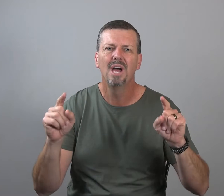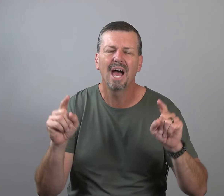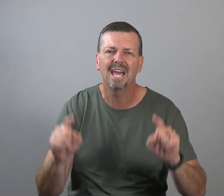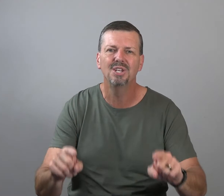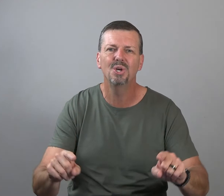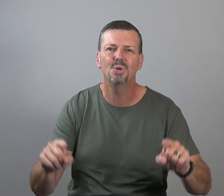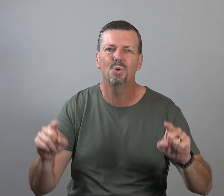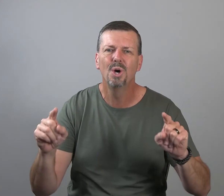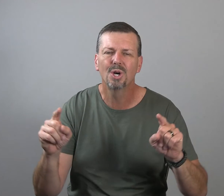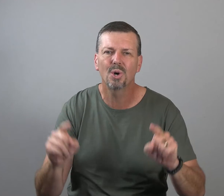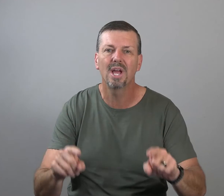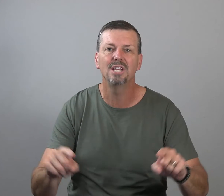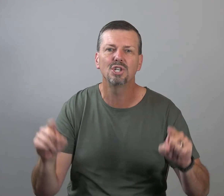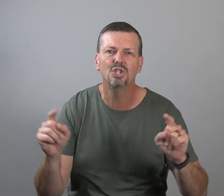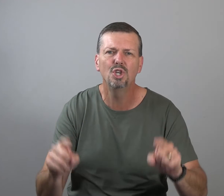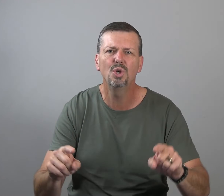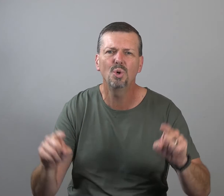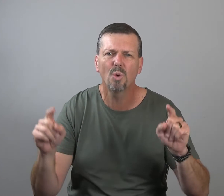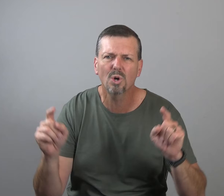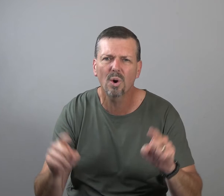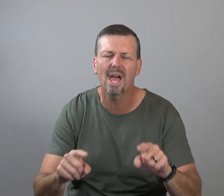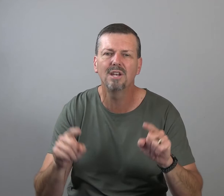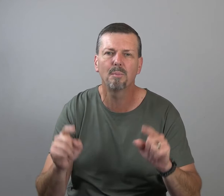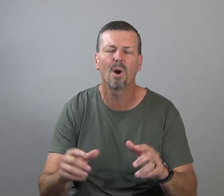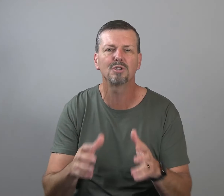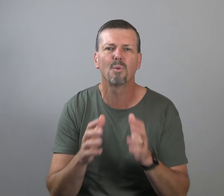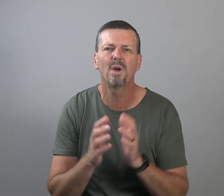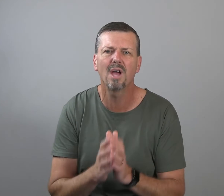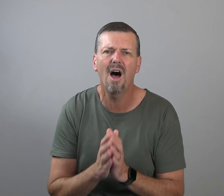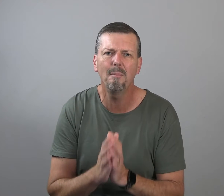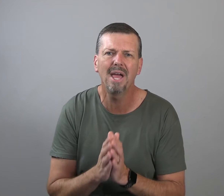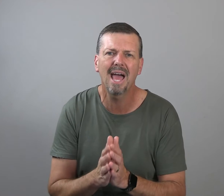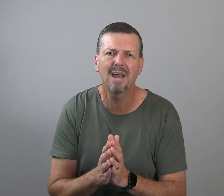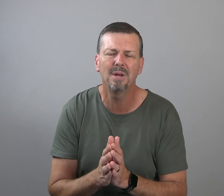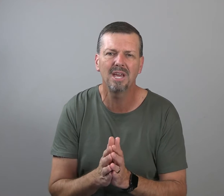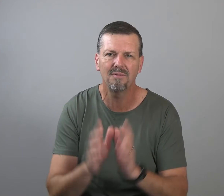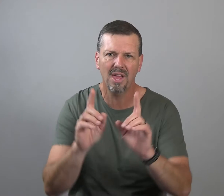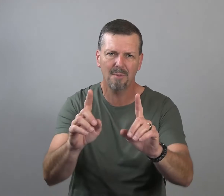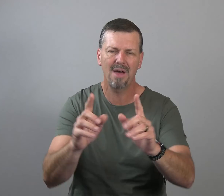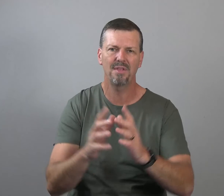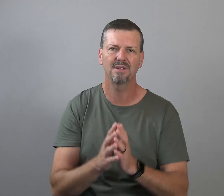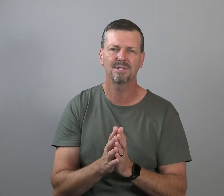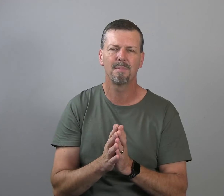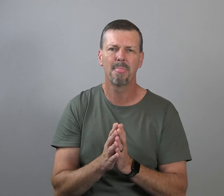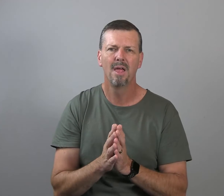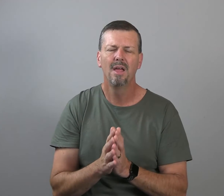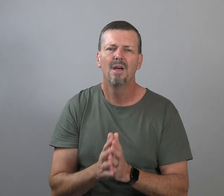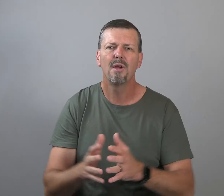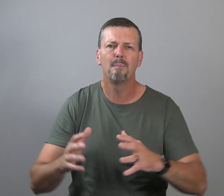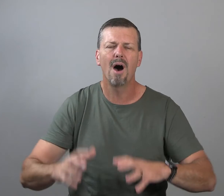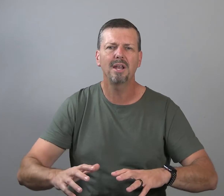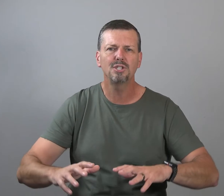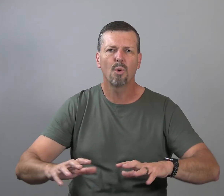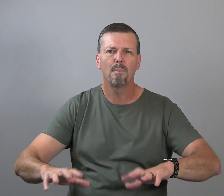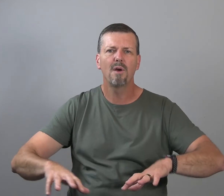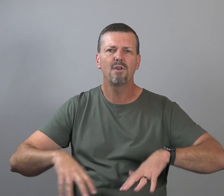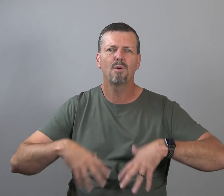a new creation. You were created to prosper. When God made Adam and Eve, think about this. Their bodies were a perfect